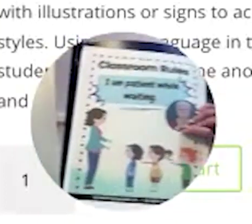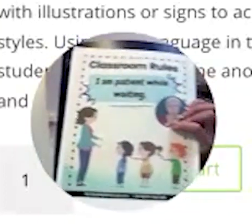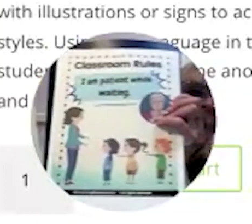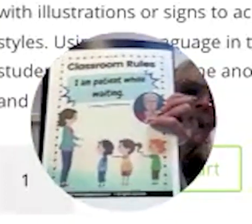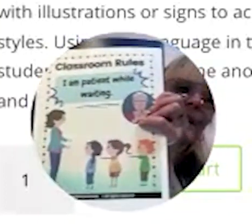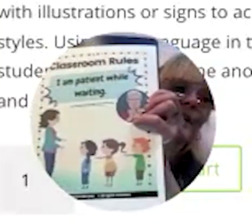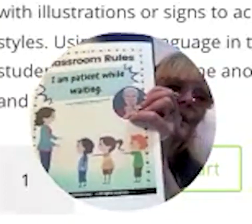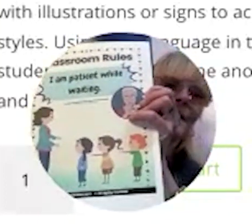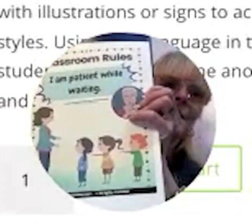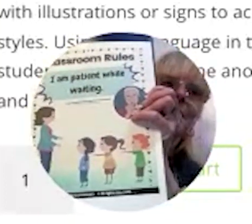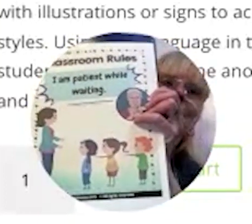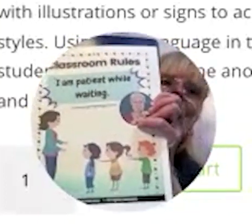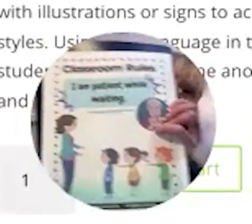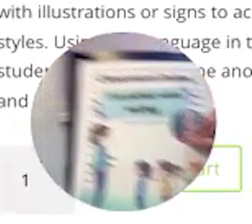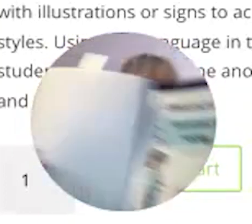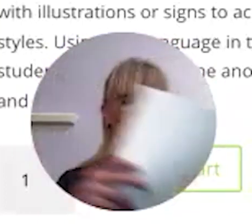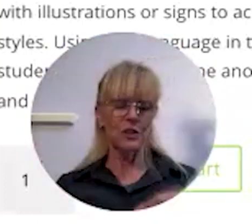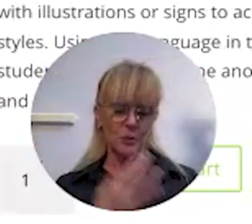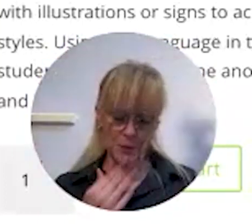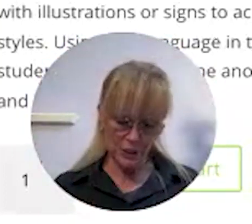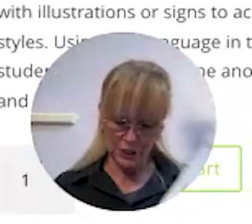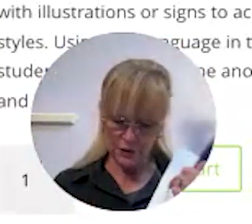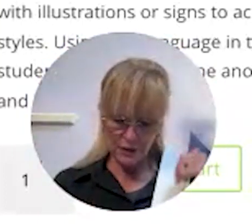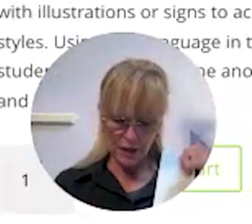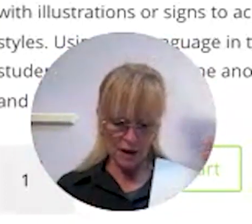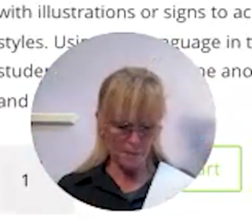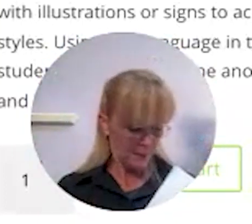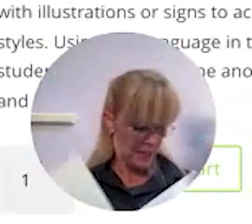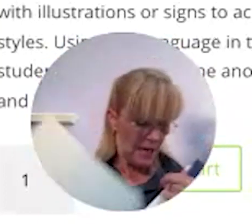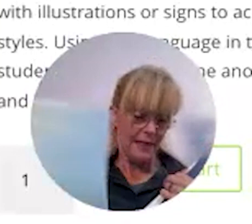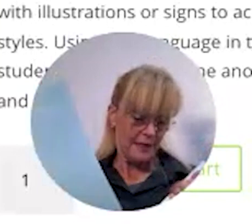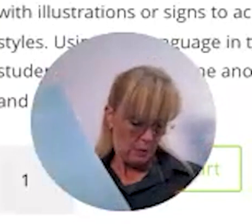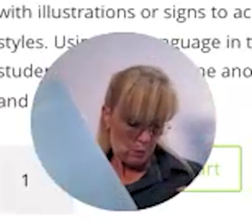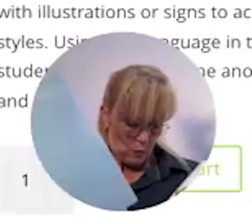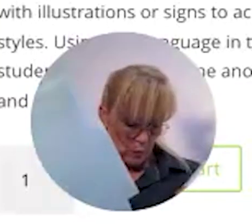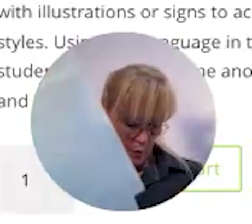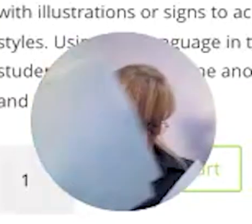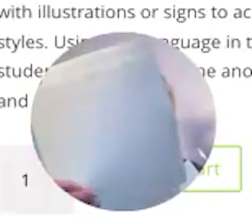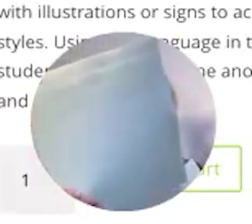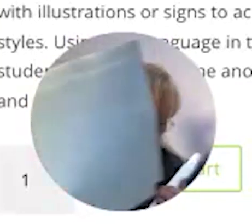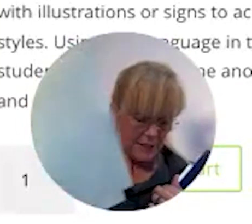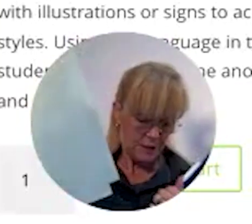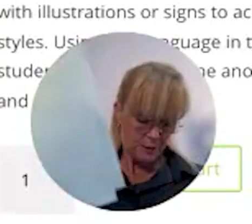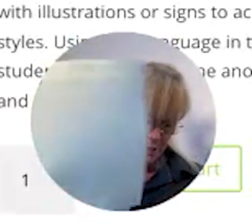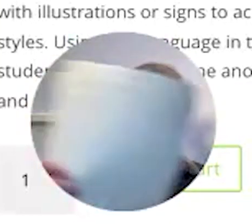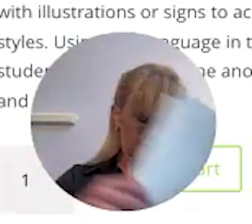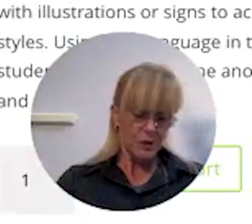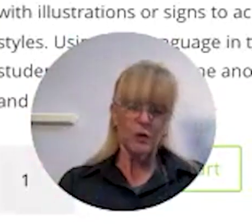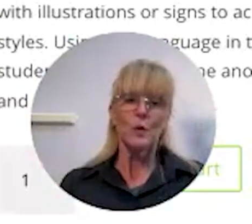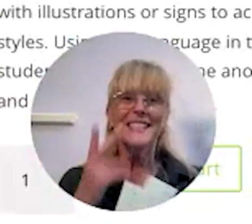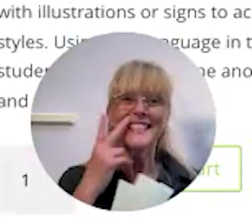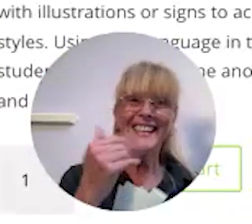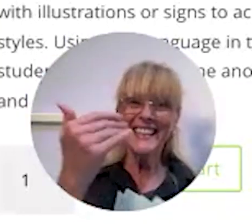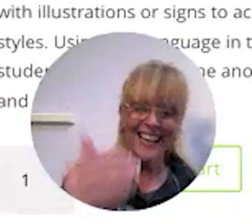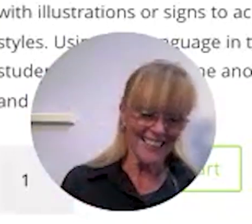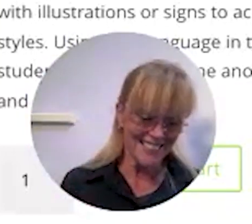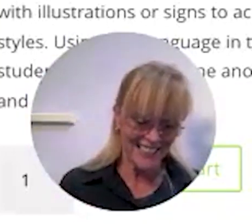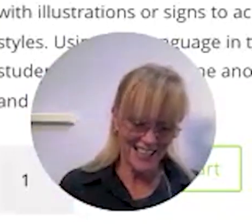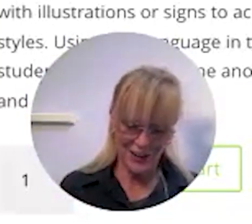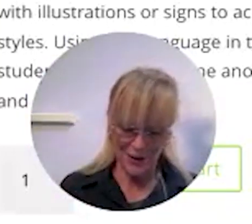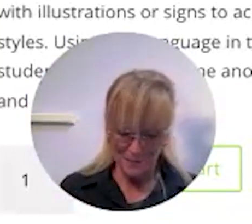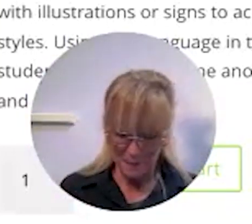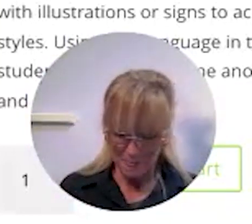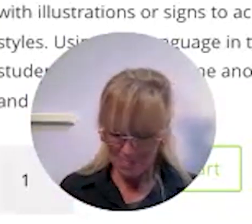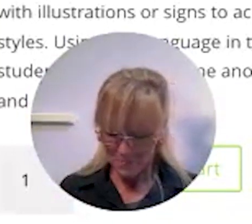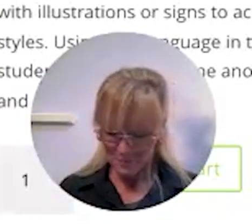um right here and they're super cute um let me put this one up so you can see the next